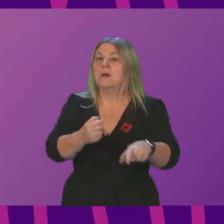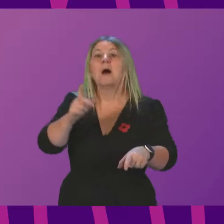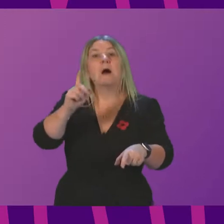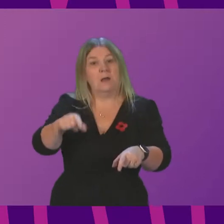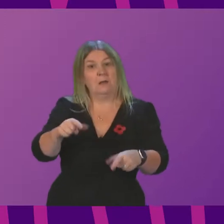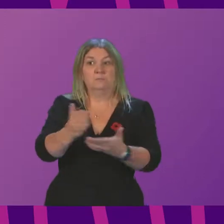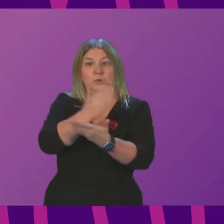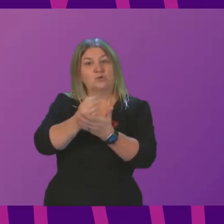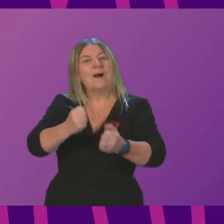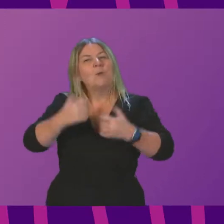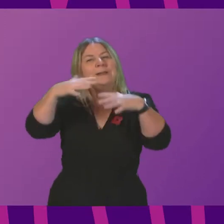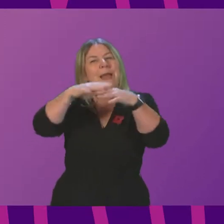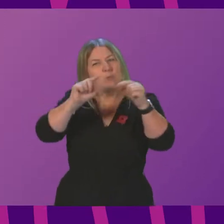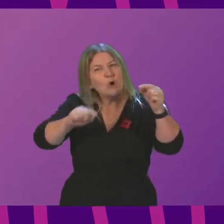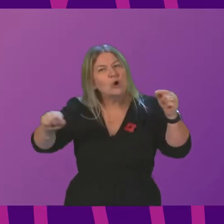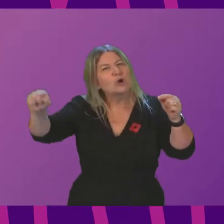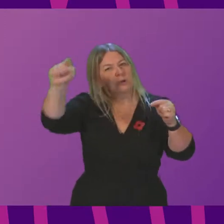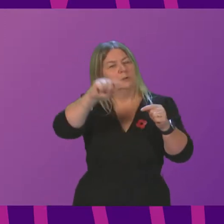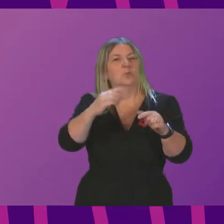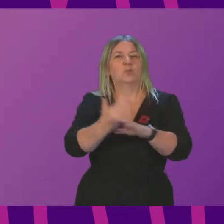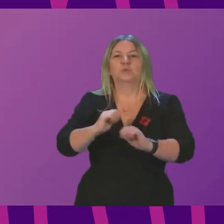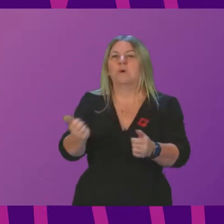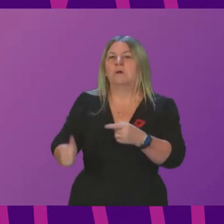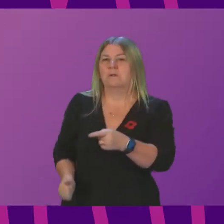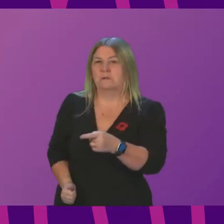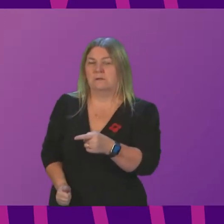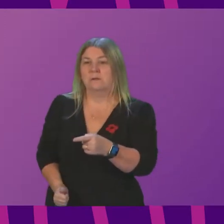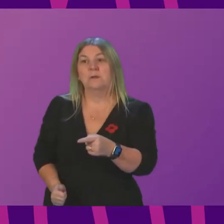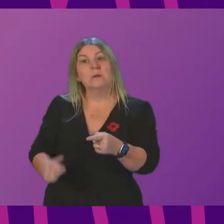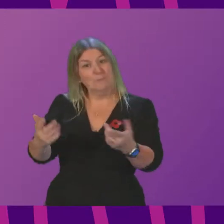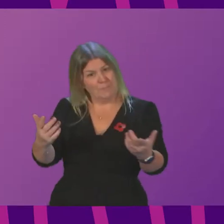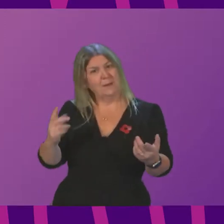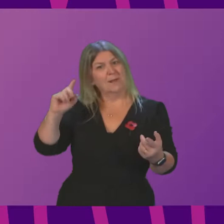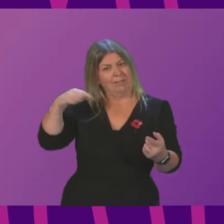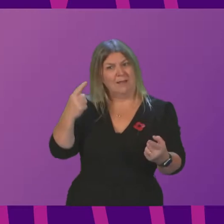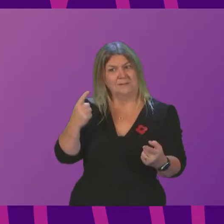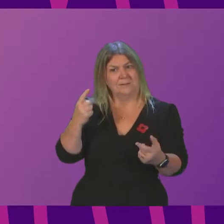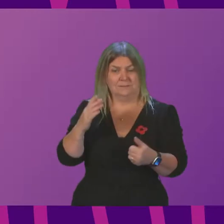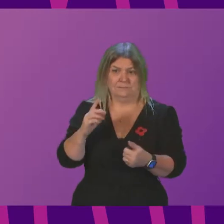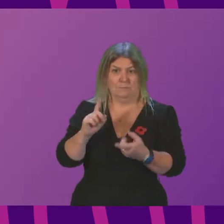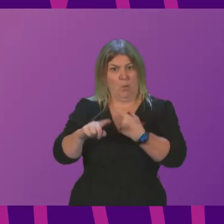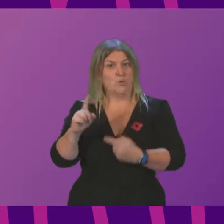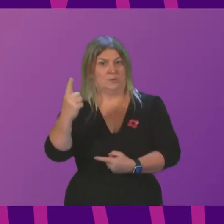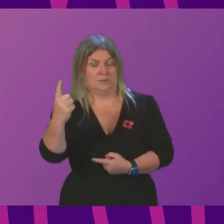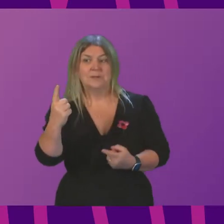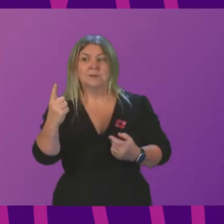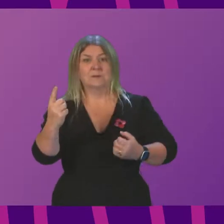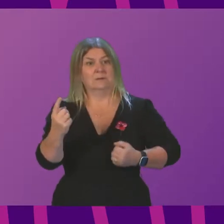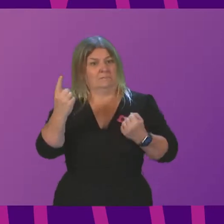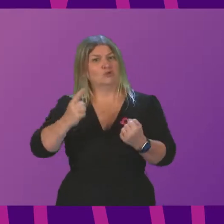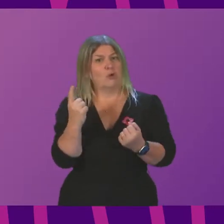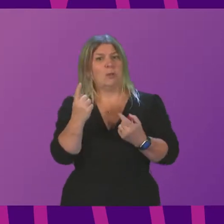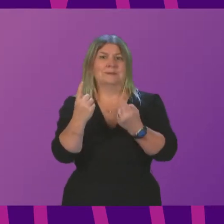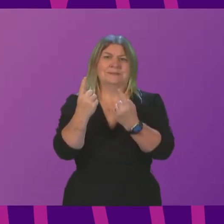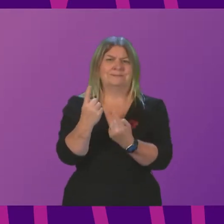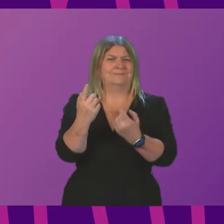is making sustained investment, which gives us the position that Scotland has the second highest number of public charge points for electric vehicles in